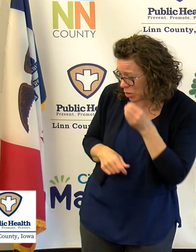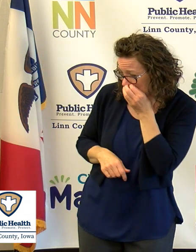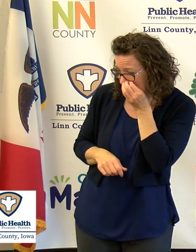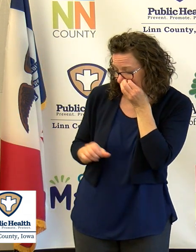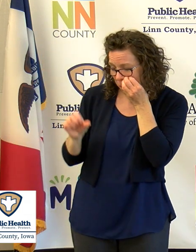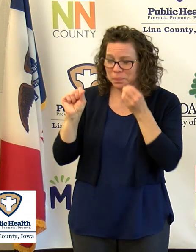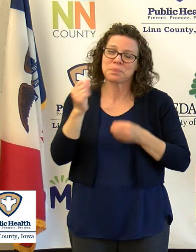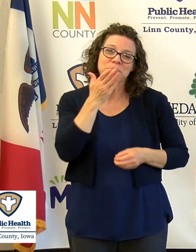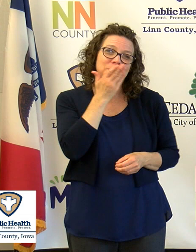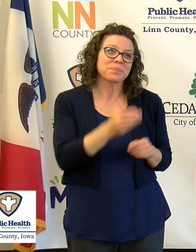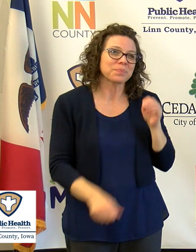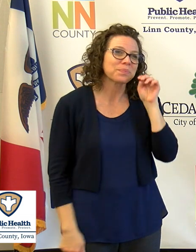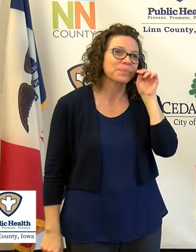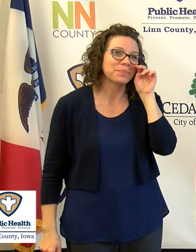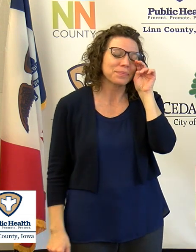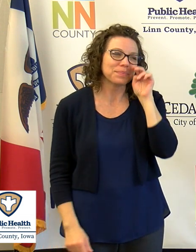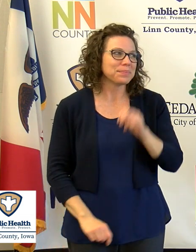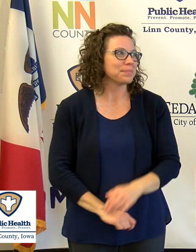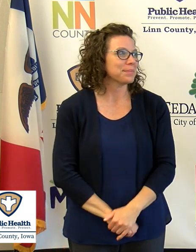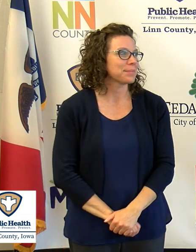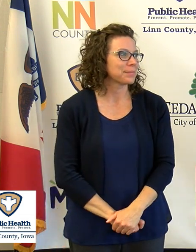Yes, it does. Thank you.